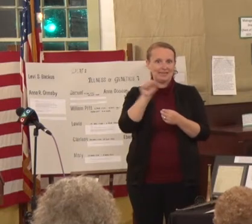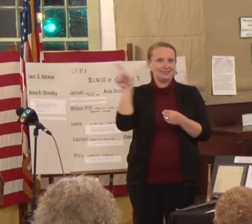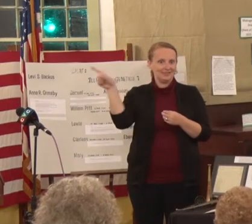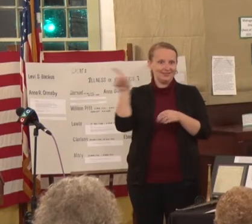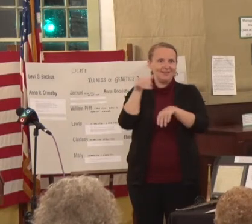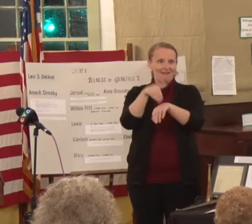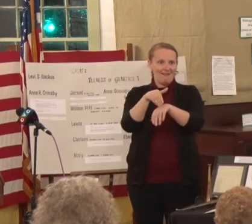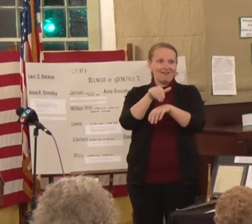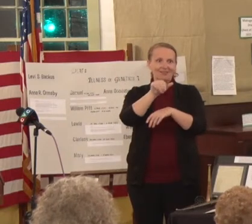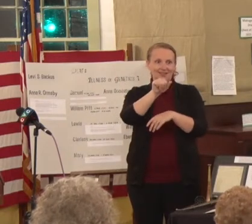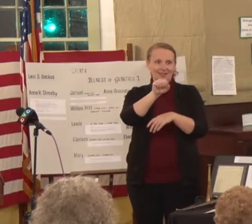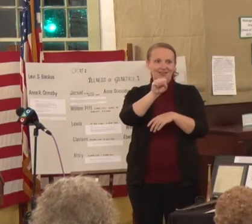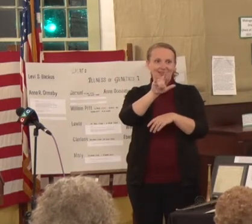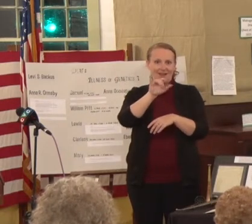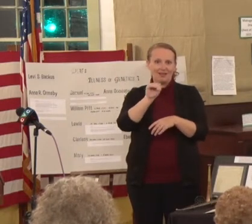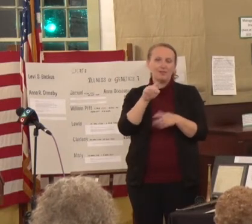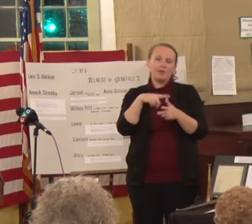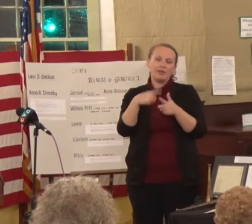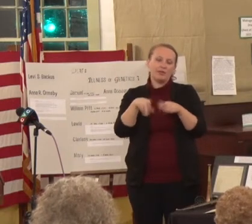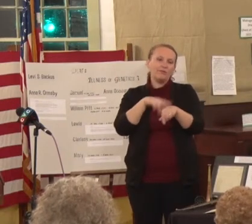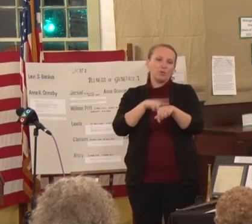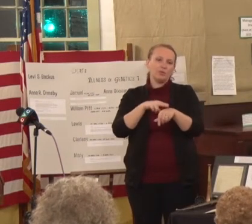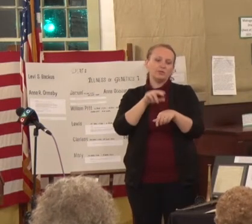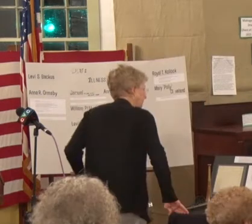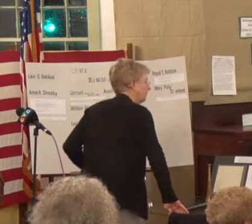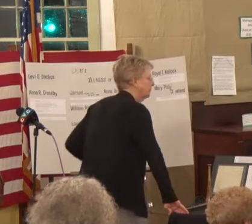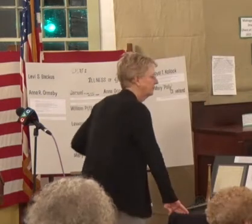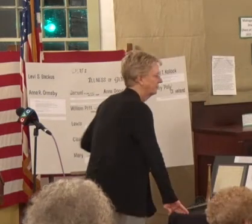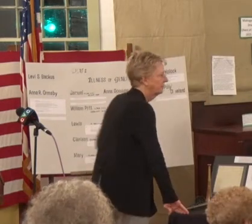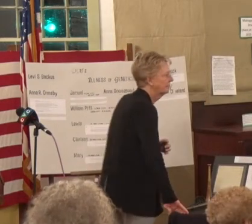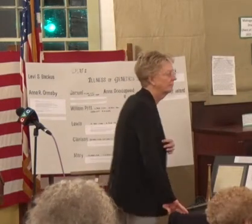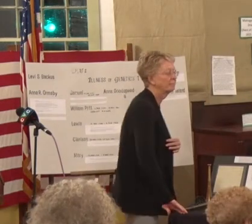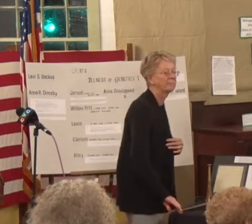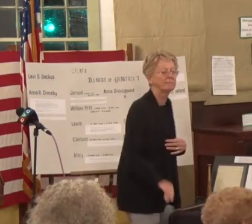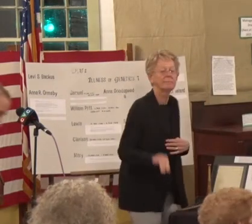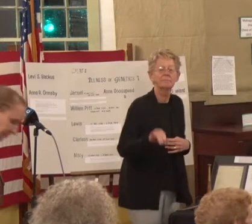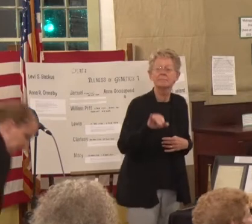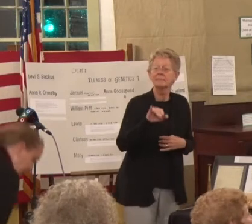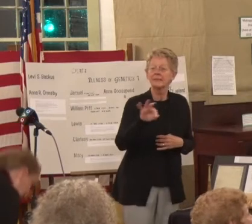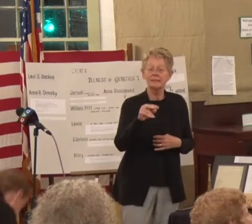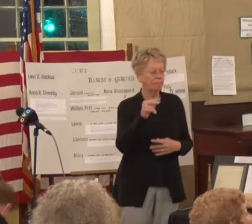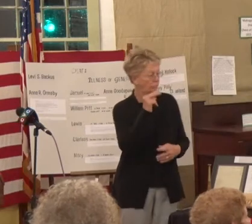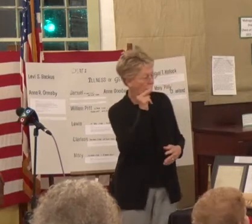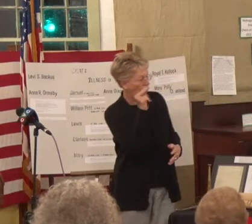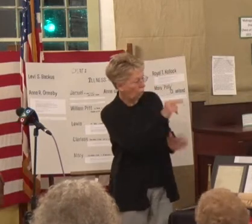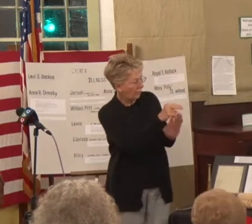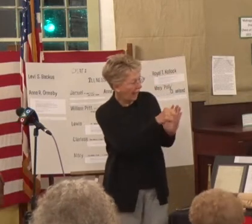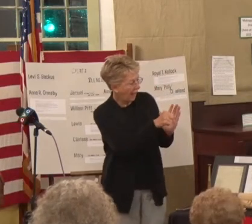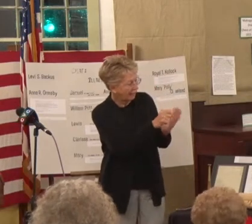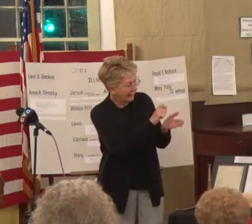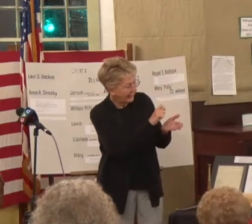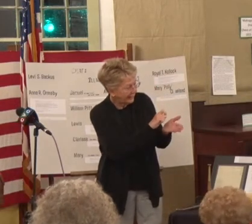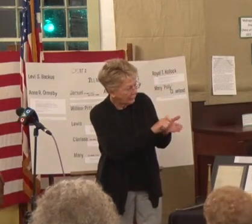Asylum for the deaf school but if you look at this inscription up here this is a